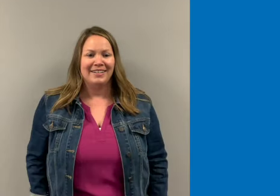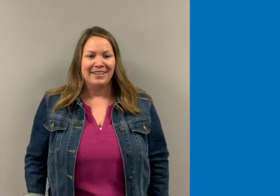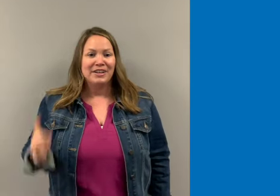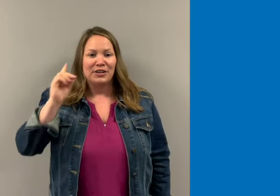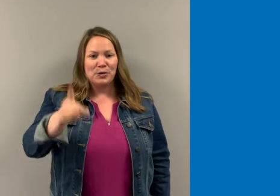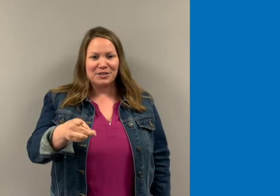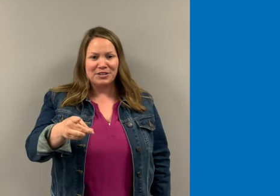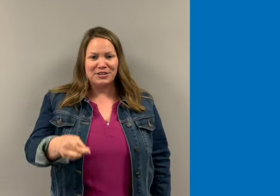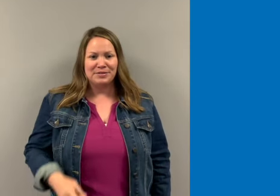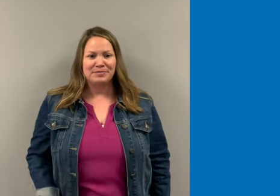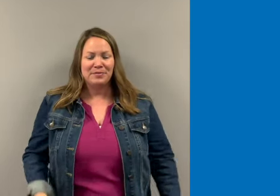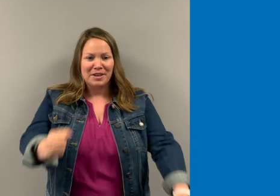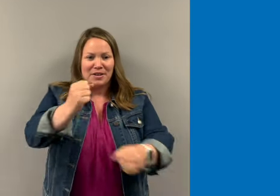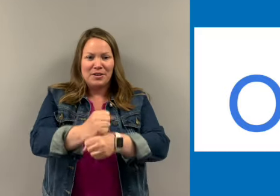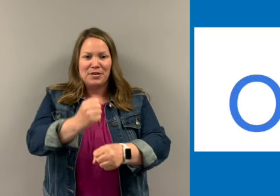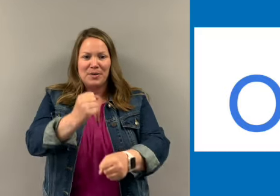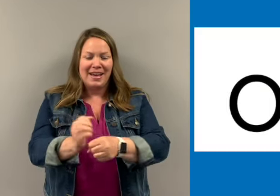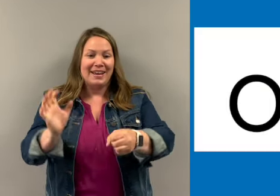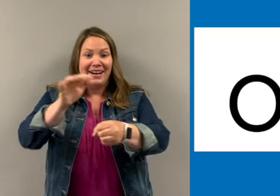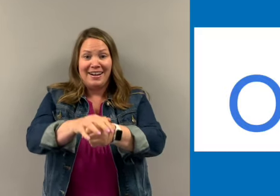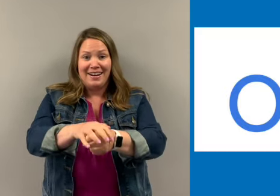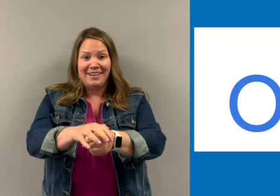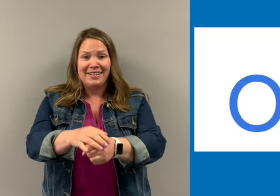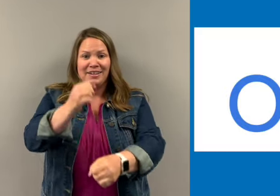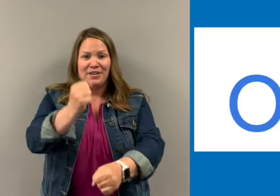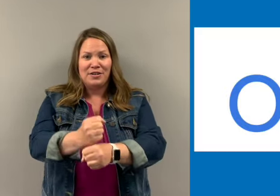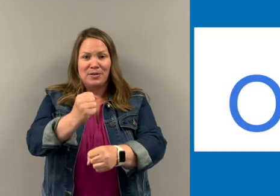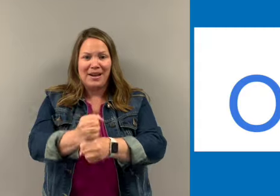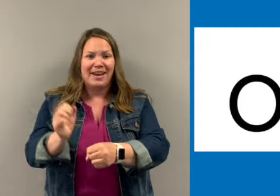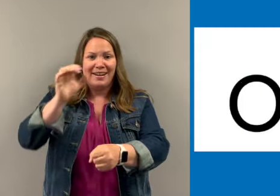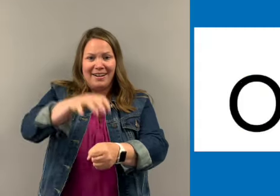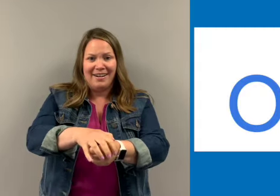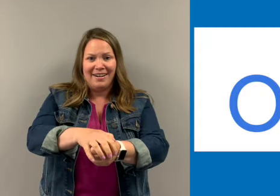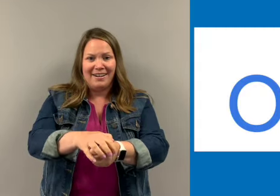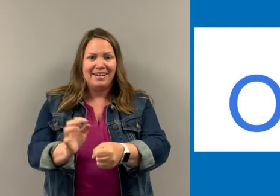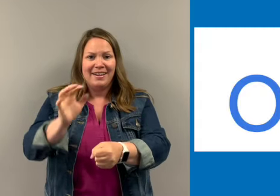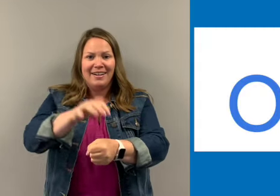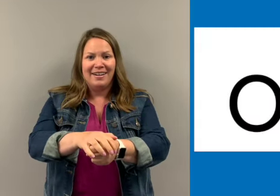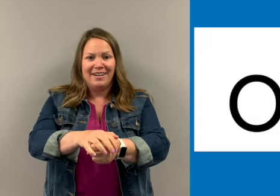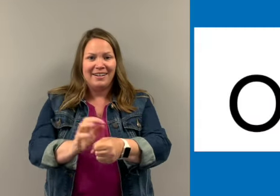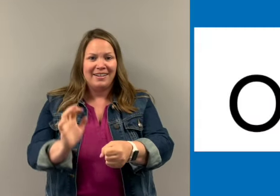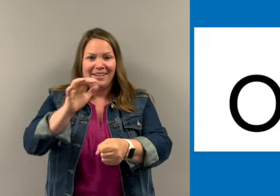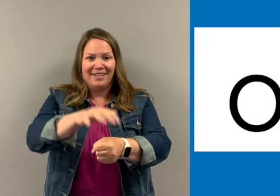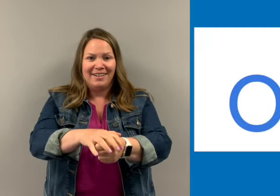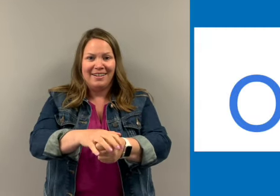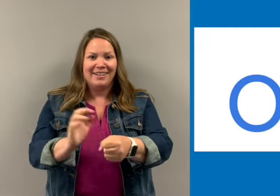Your turn. O-N-O-N, O-N-O-N, on, on,